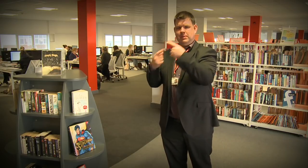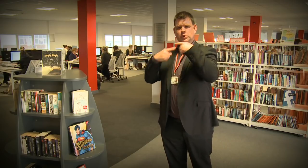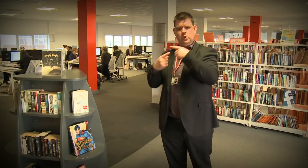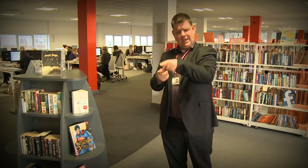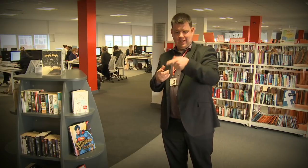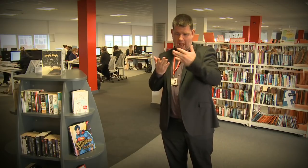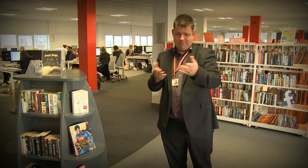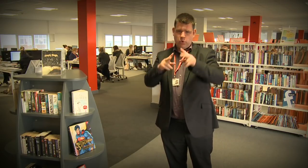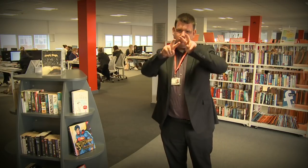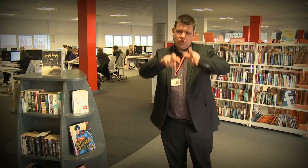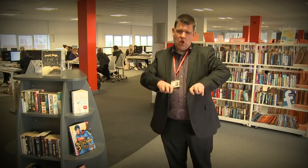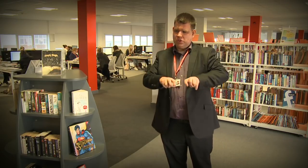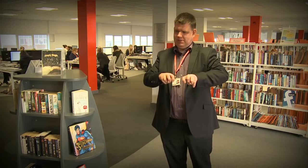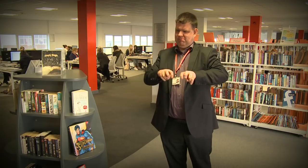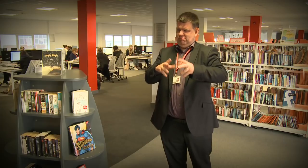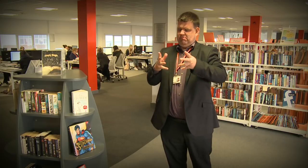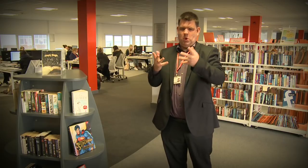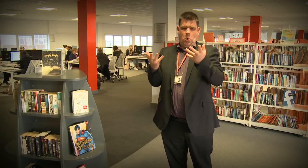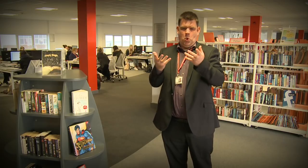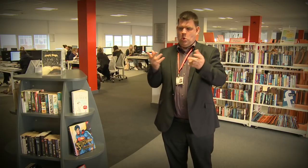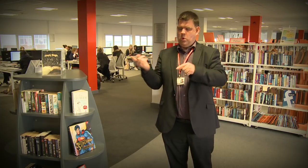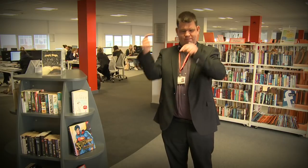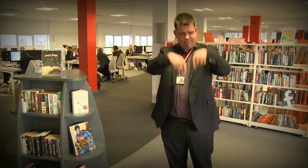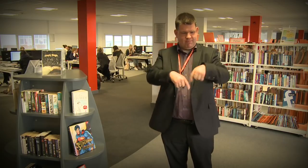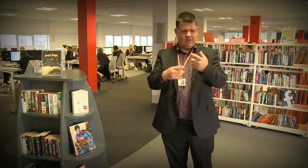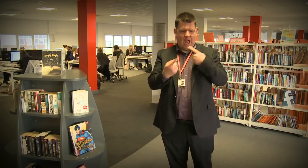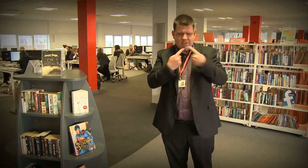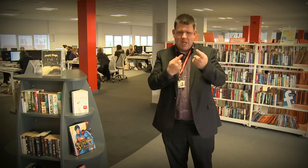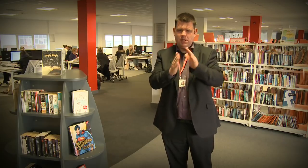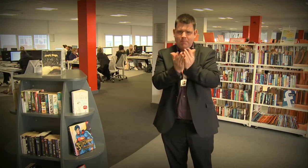Or you could just come for yourself with your friends to do some work after your class is finished.